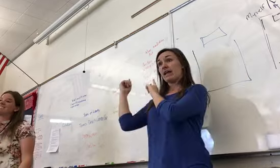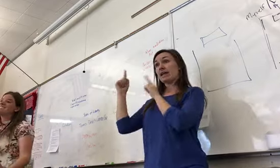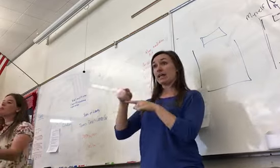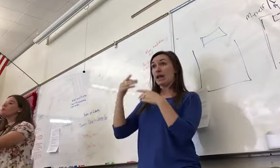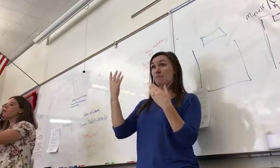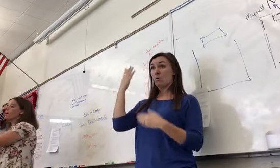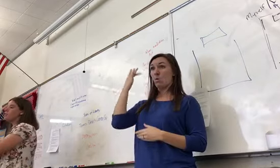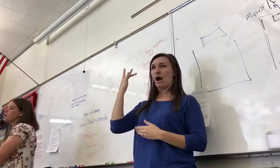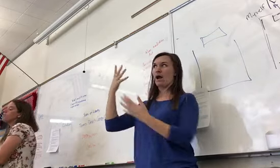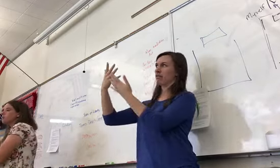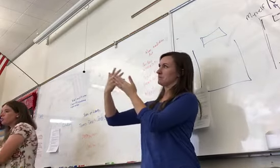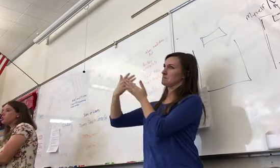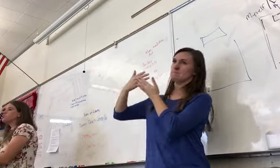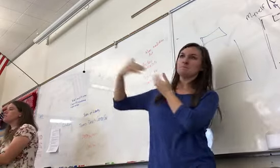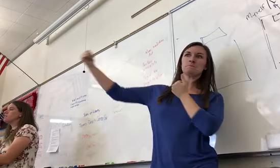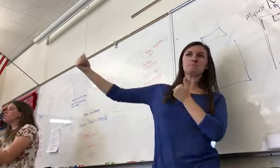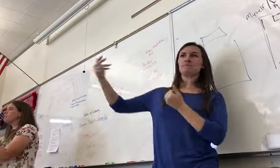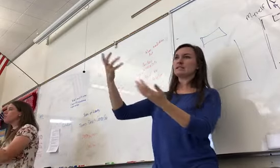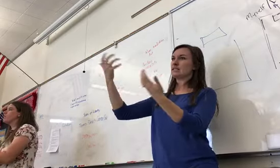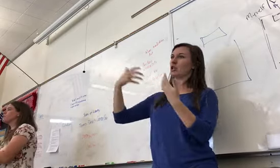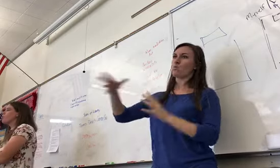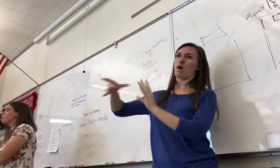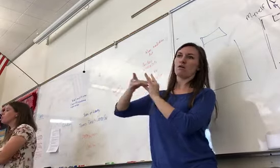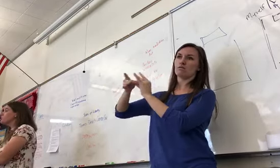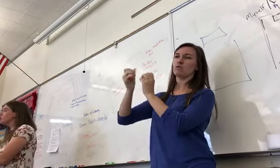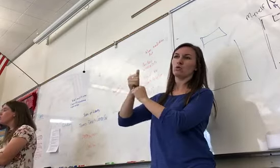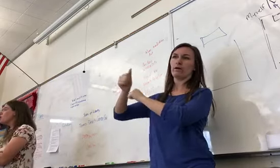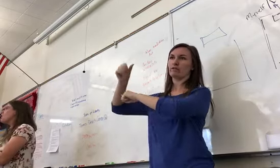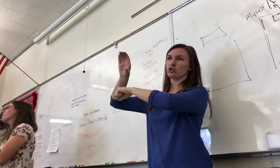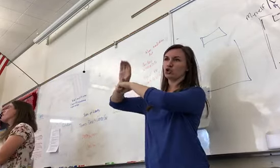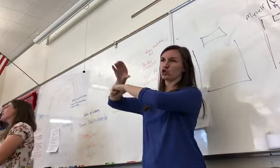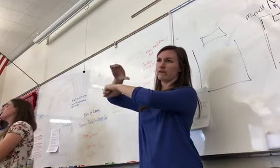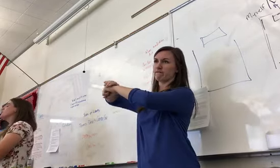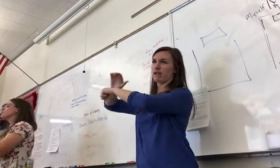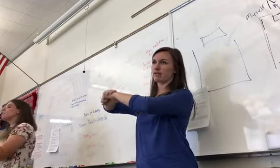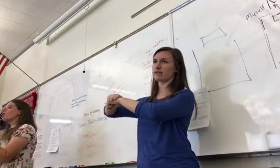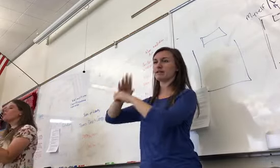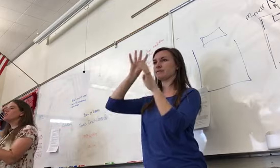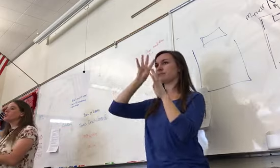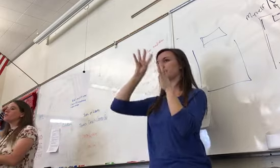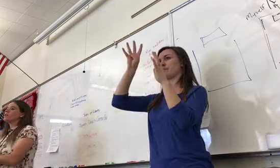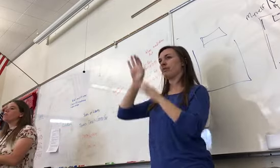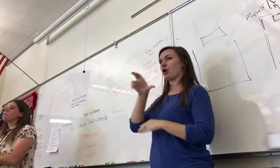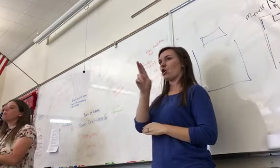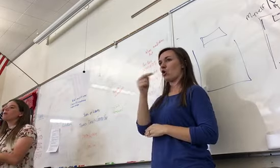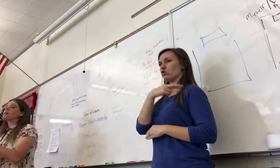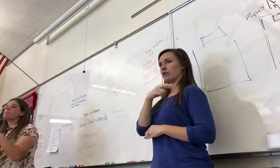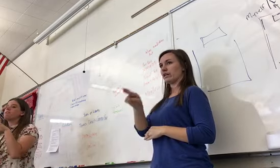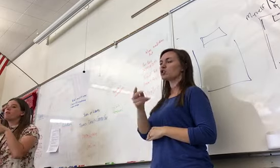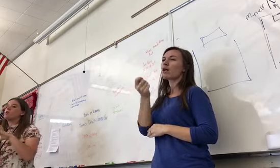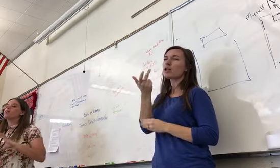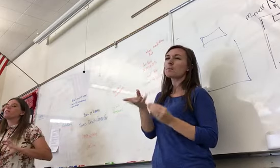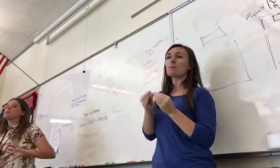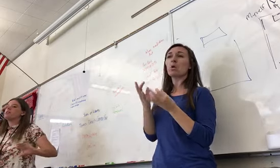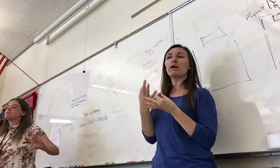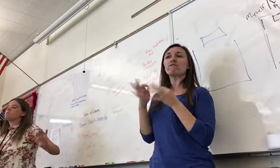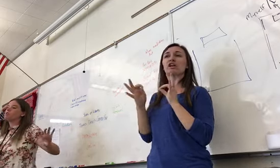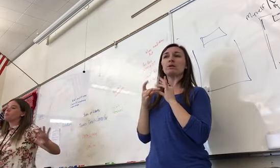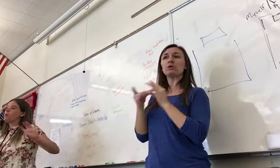separate from the Church of England. They create their own religion. Had a little bit more religious freedom. They break up very quickly into multiple